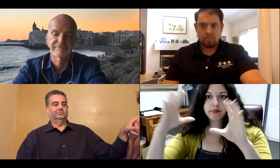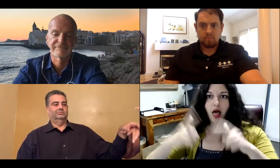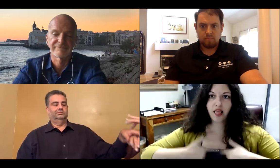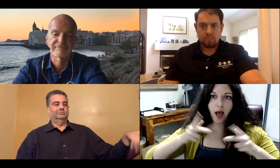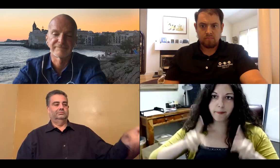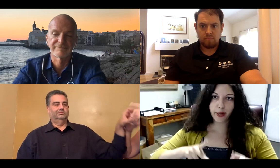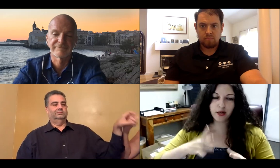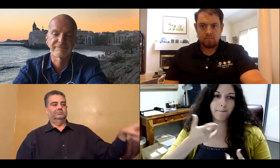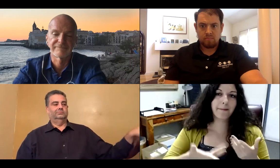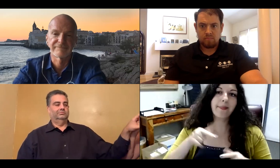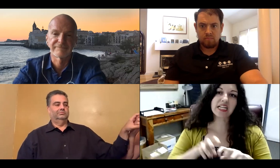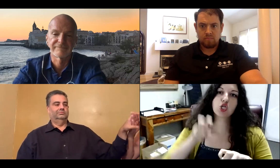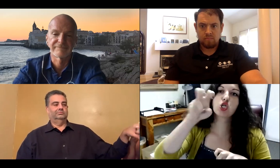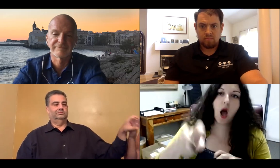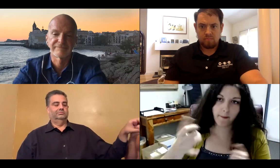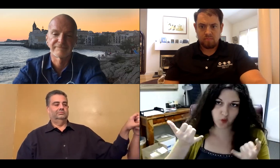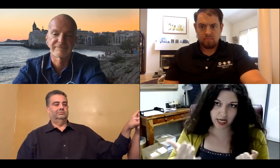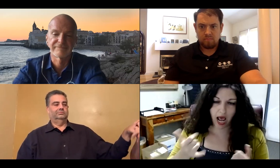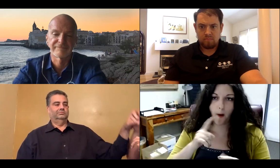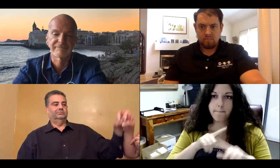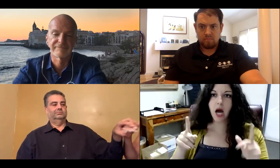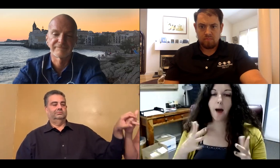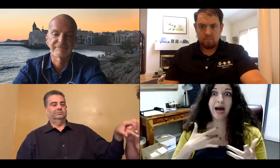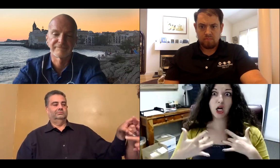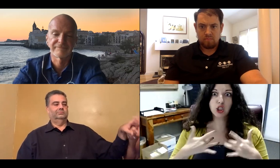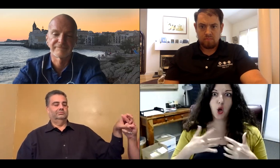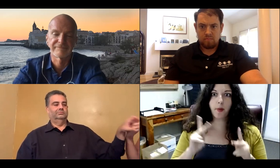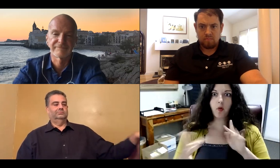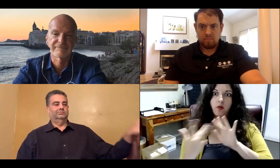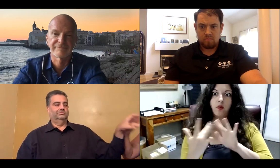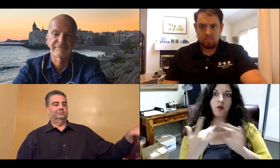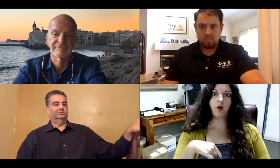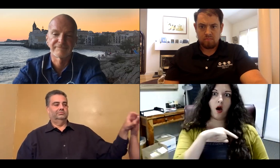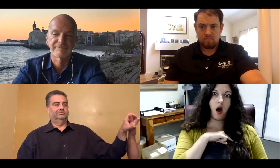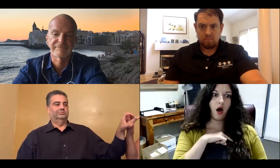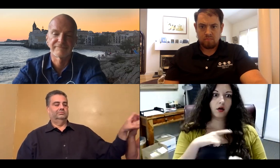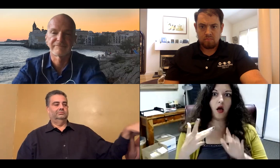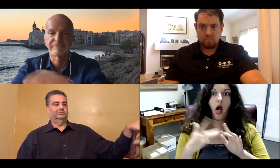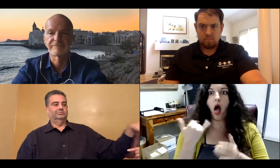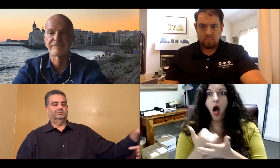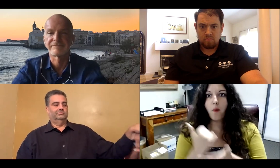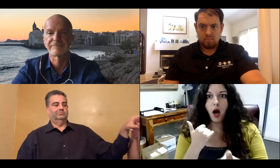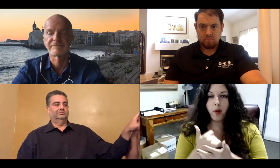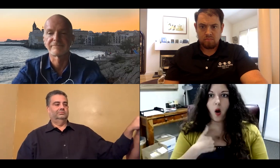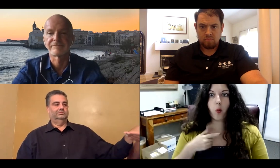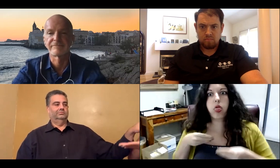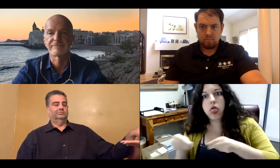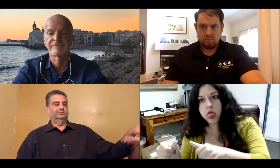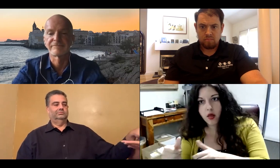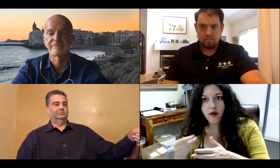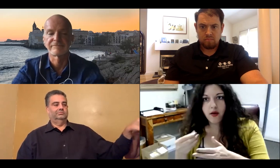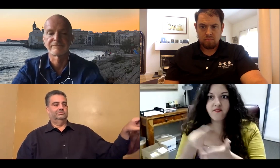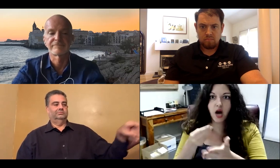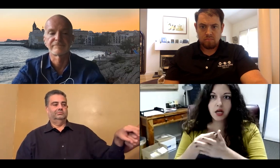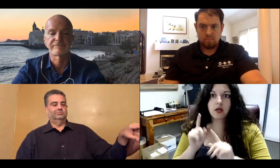there's a quick button you can press to get tech support. And maybe I'm getting ahead of things now, but I'd be concerned that people would